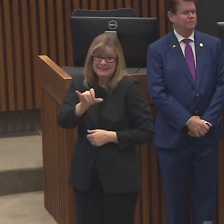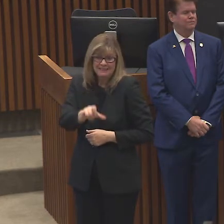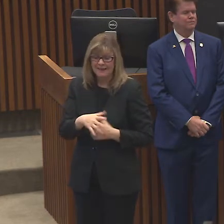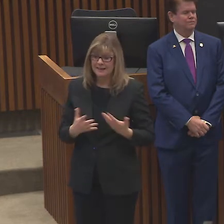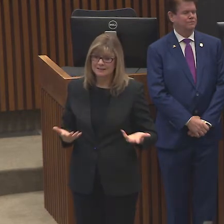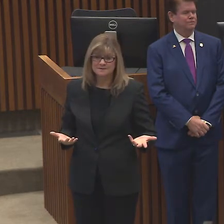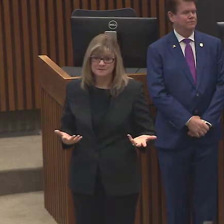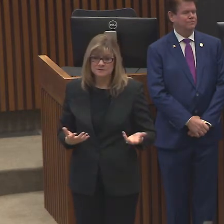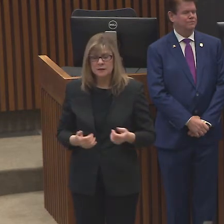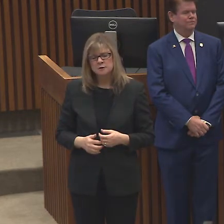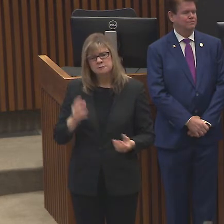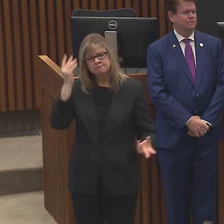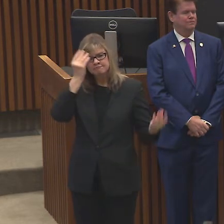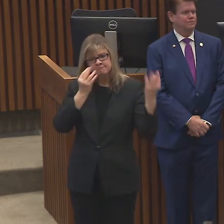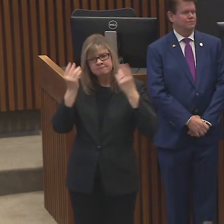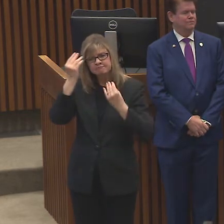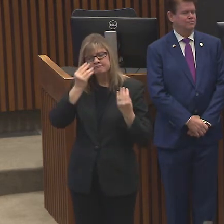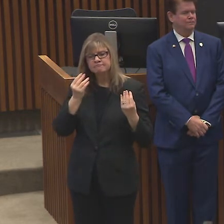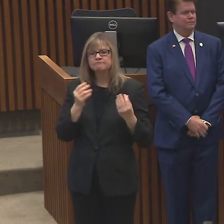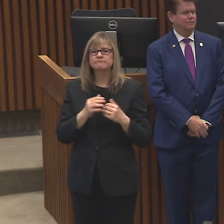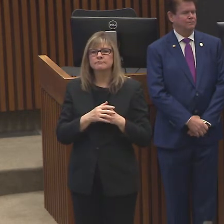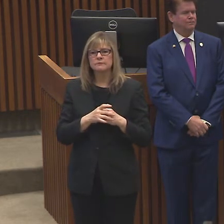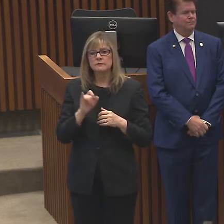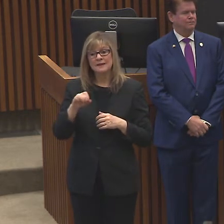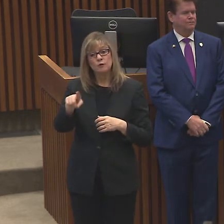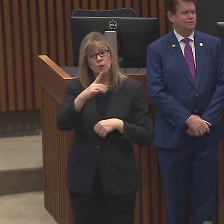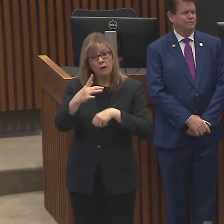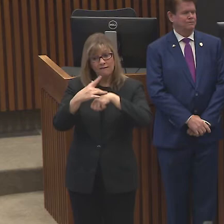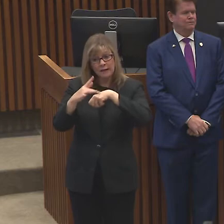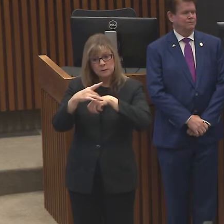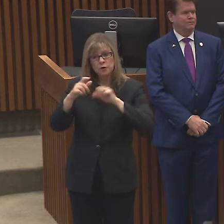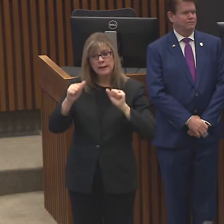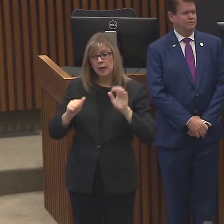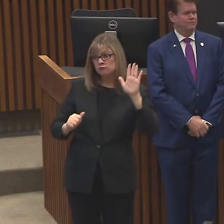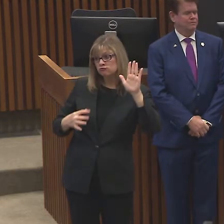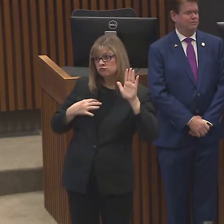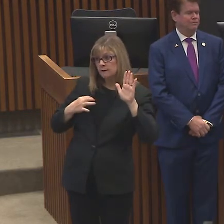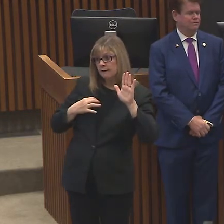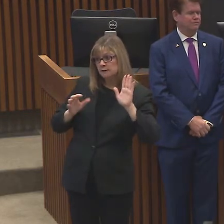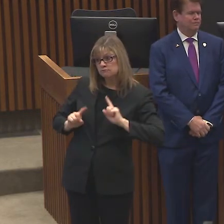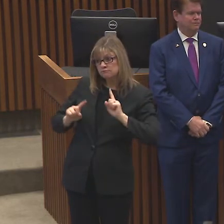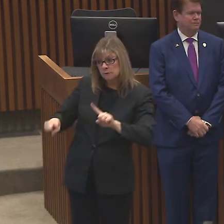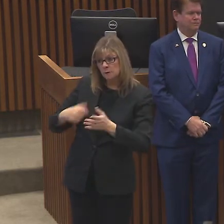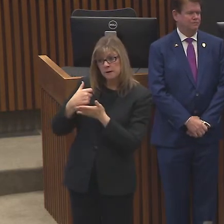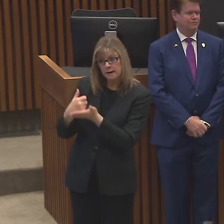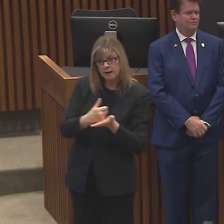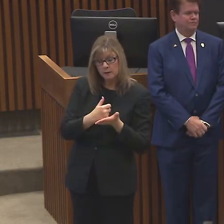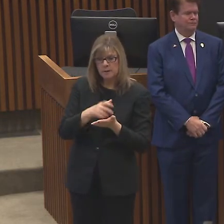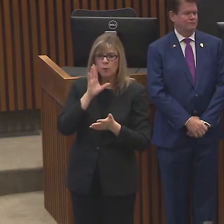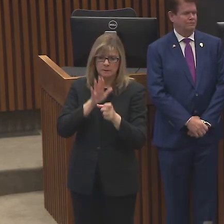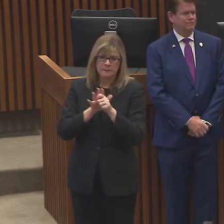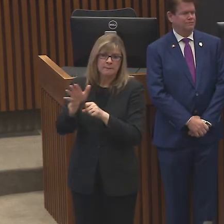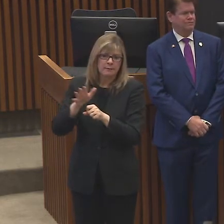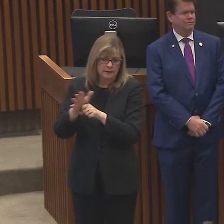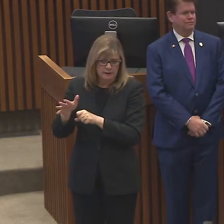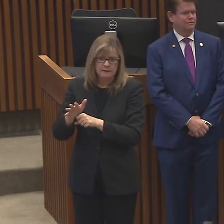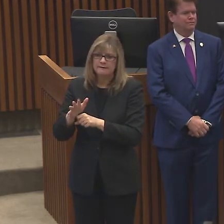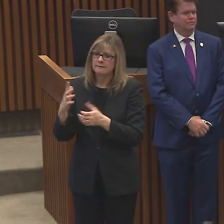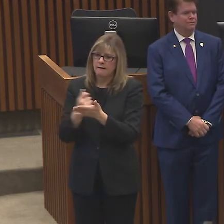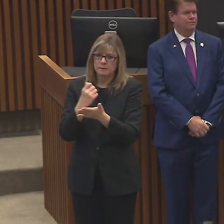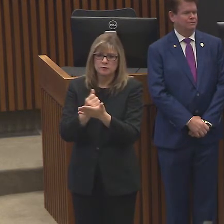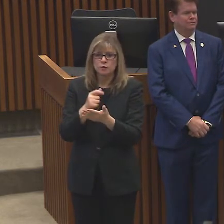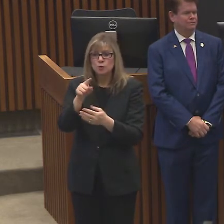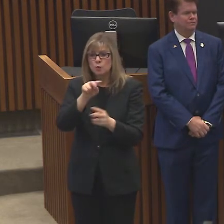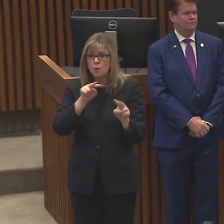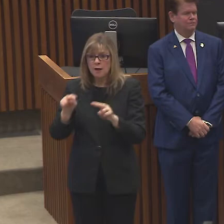think about that. Think about if you're available and can volunteer. There will be plenty of opportunities. Watch the